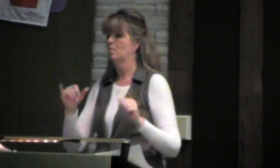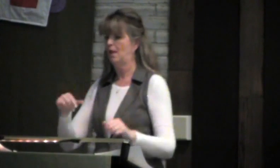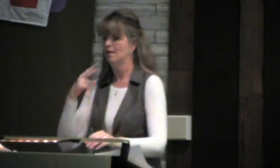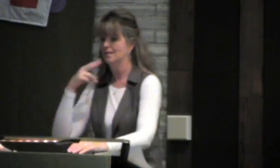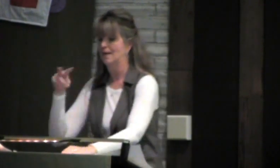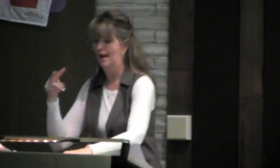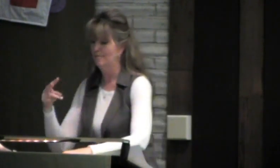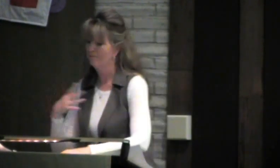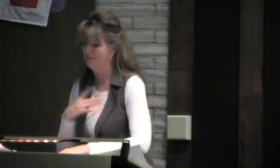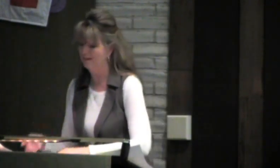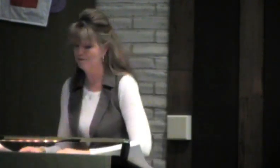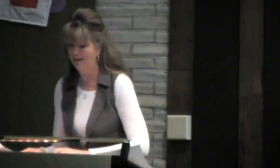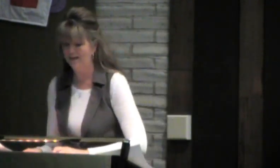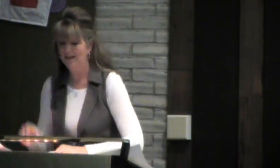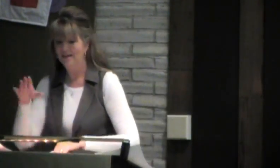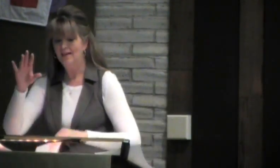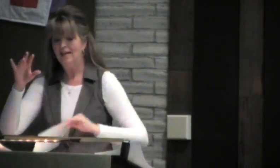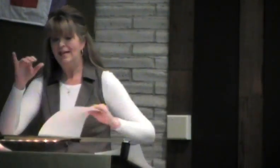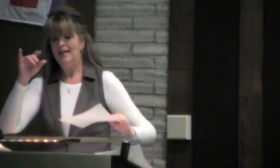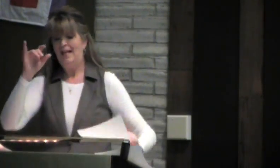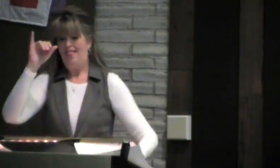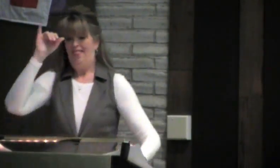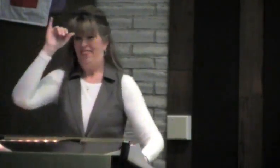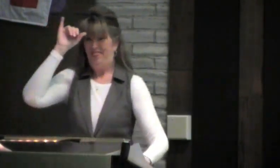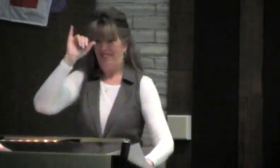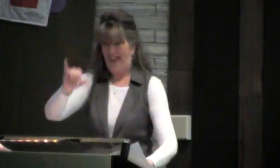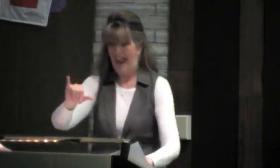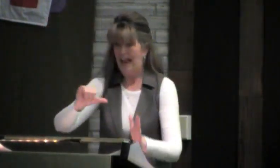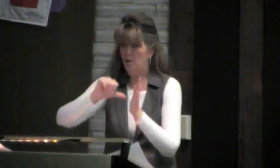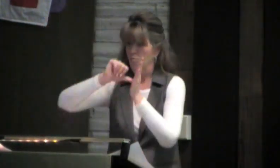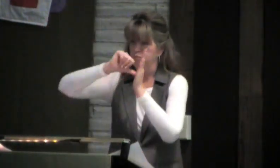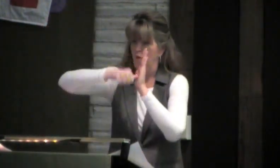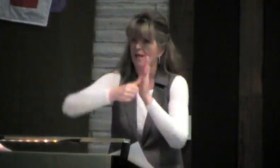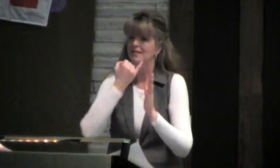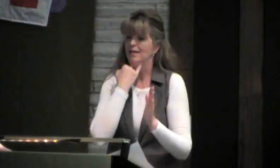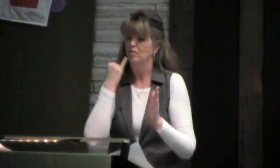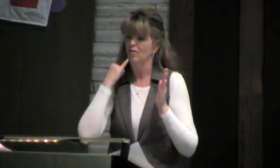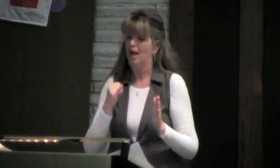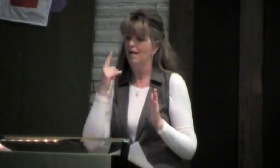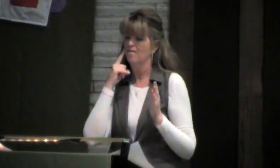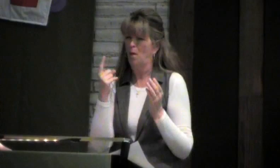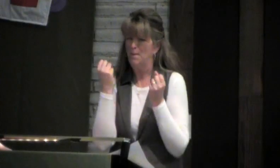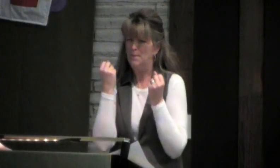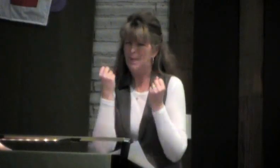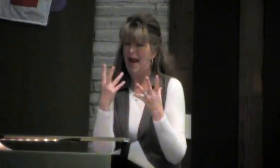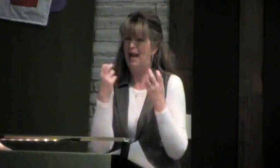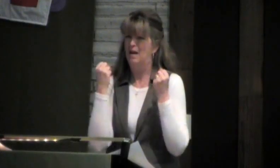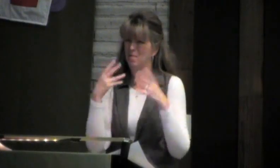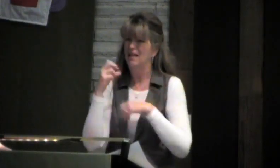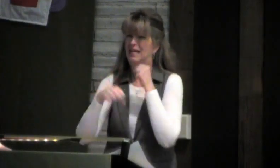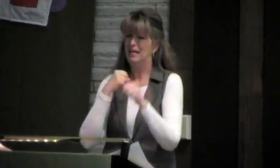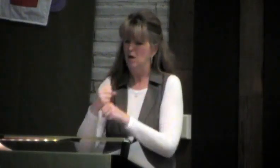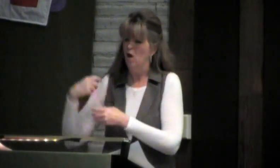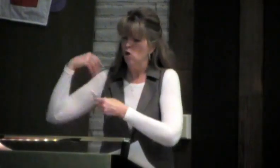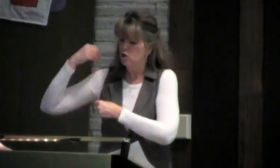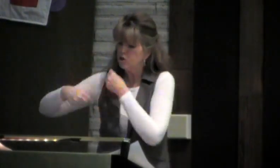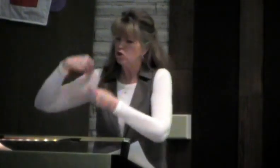So they would realize if they looked at the snake straight on, they could be healed and not die from it. And that was interesting.